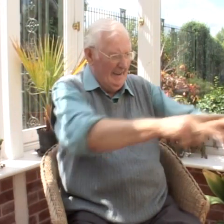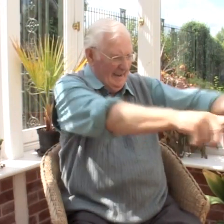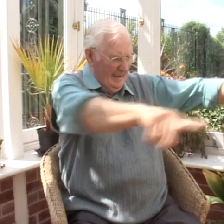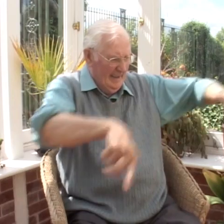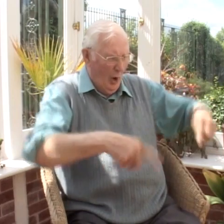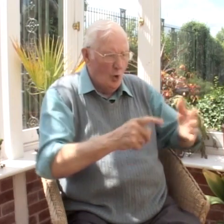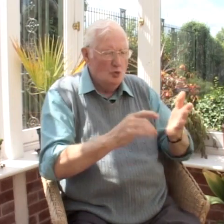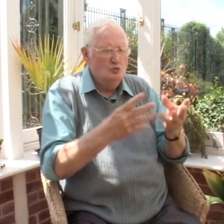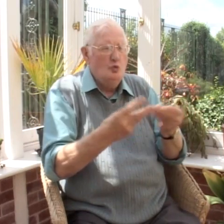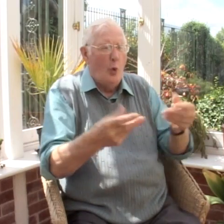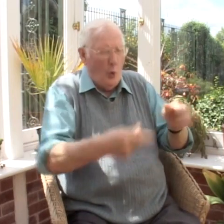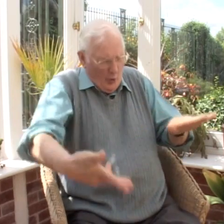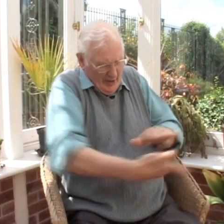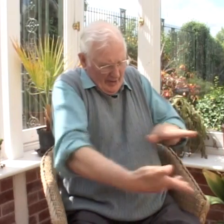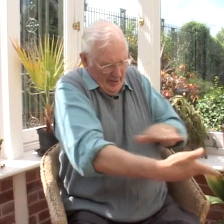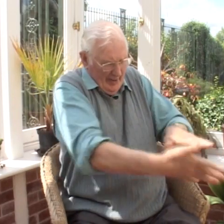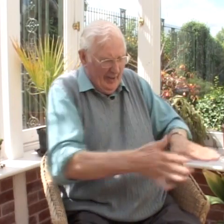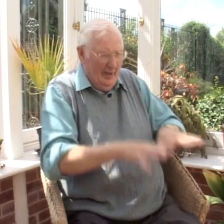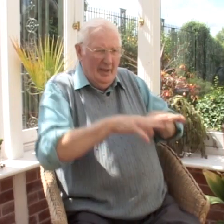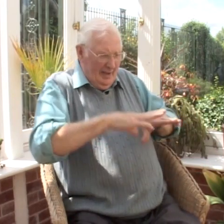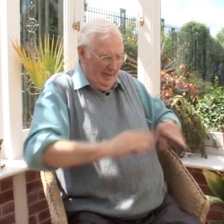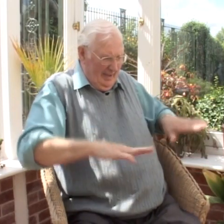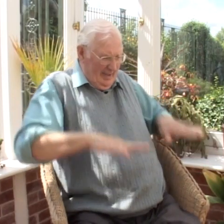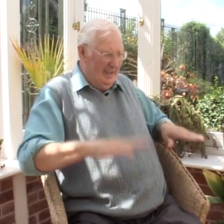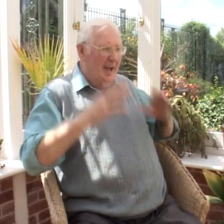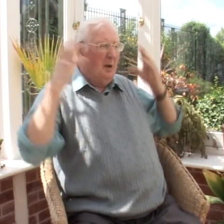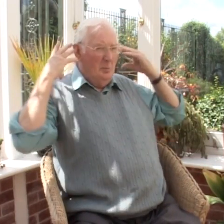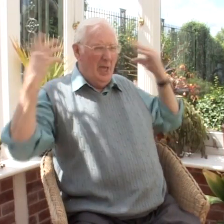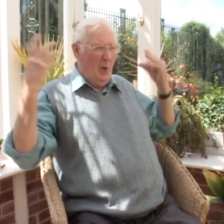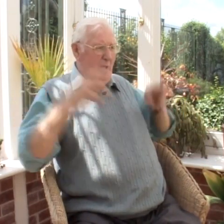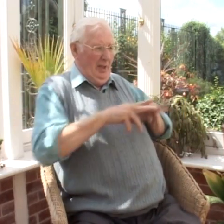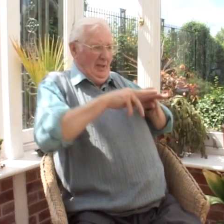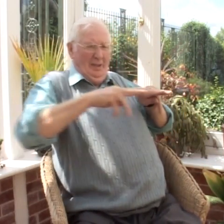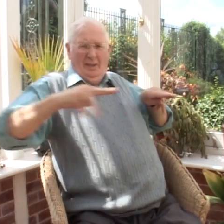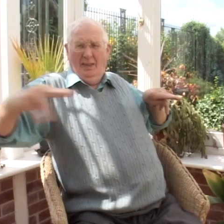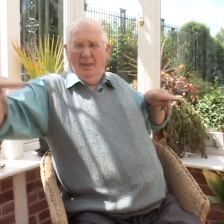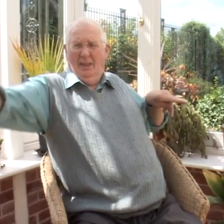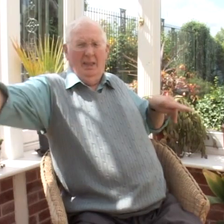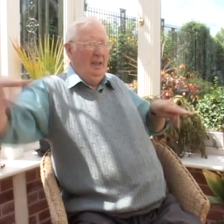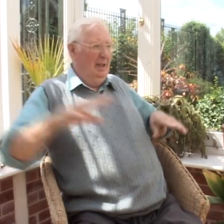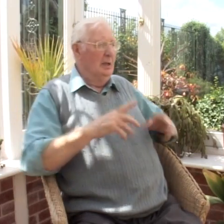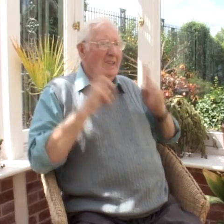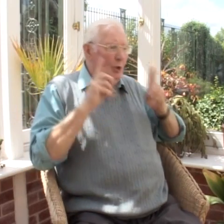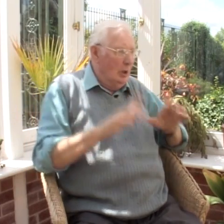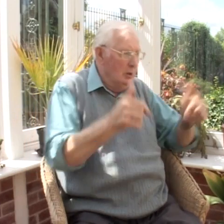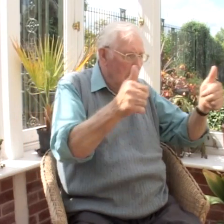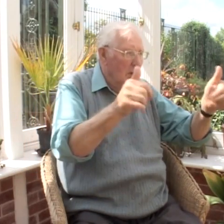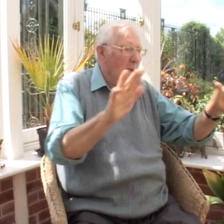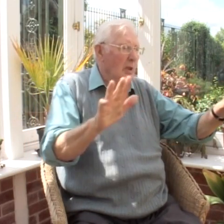the straw, you know, shoved underneath. And that's what we used to lay down and sleep on. We had pillows and stuff as well. The teacher said, be quiet and be